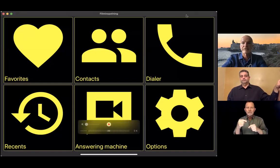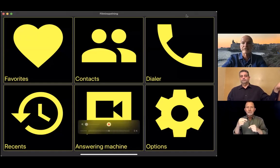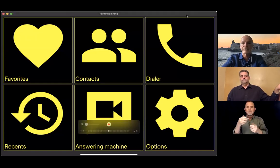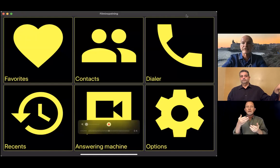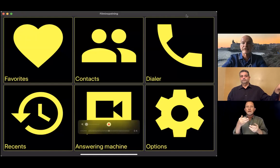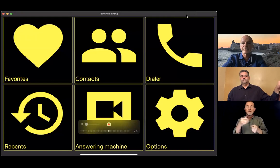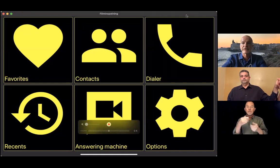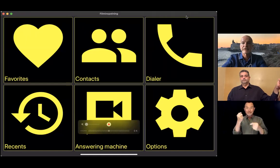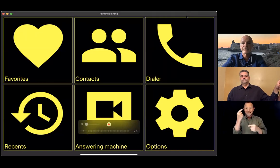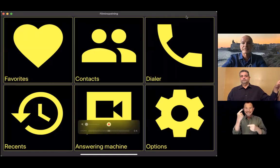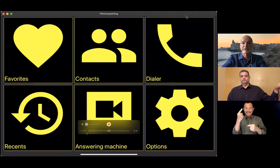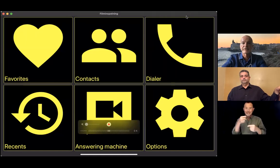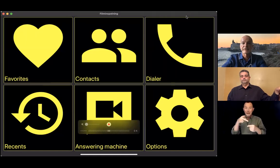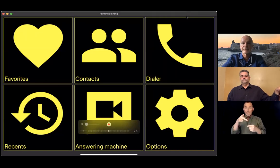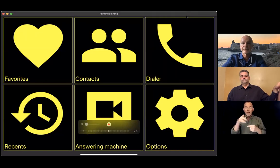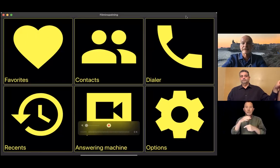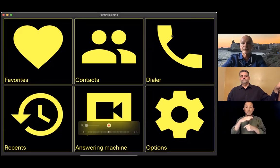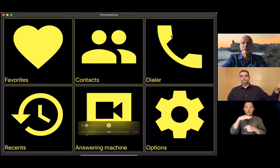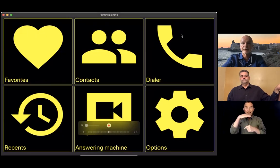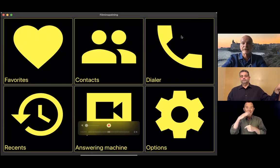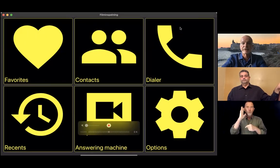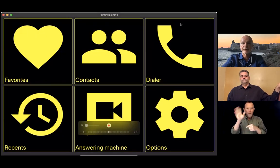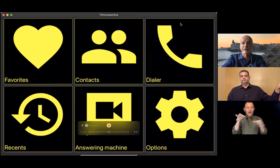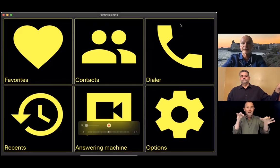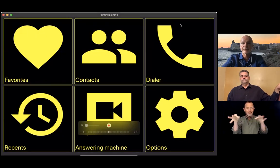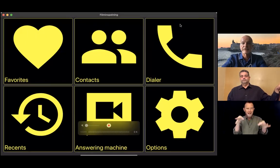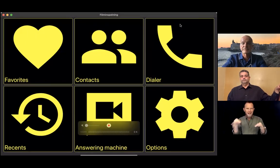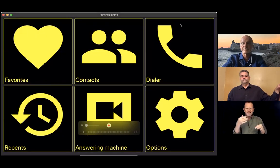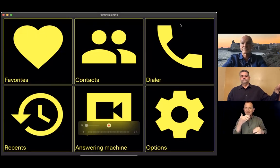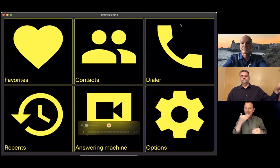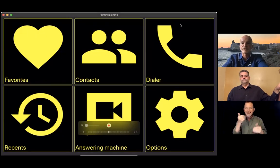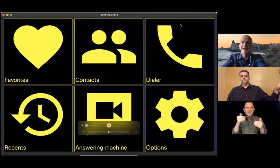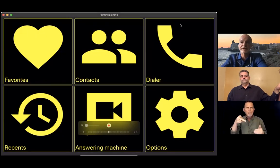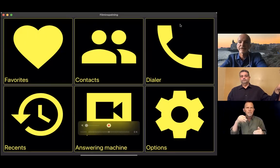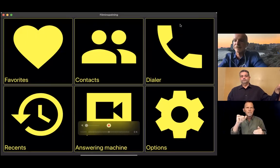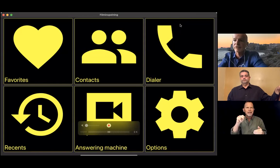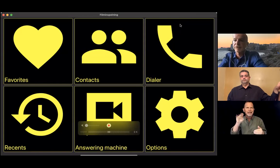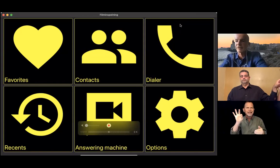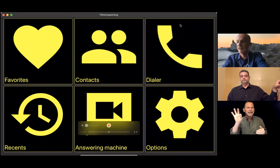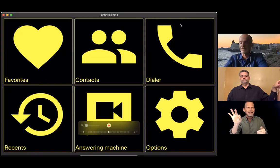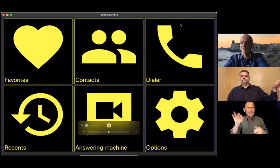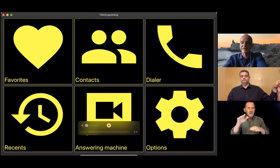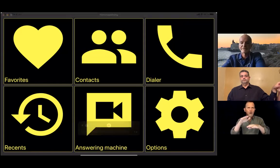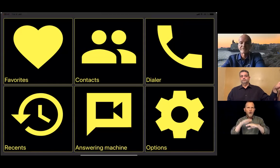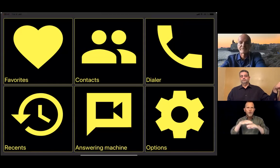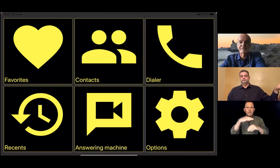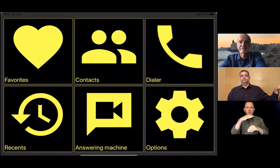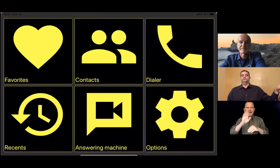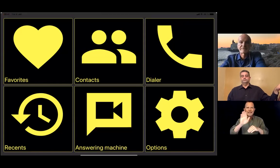through the iPad and they'll be pressing the different commanders on the iPad.